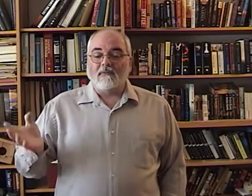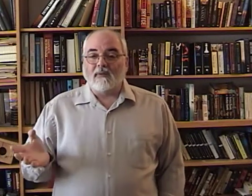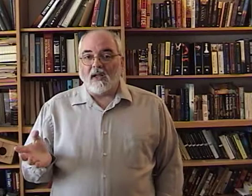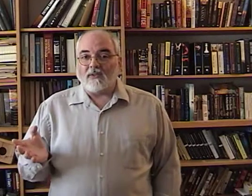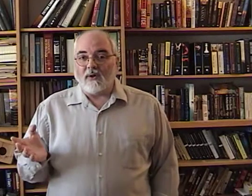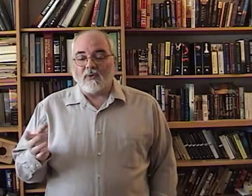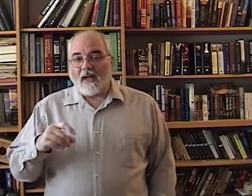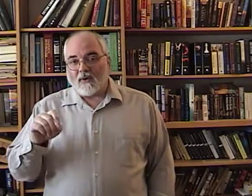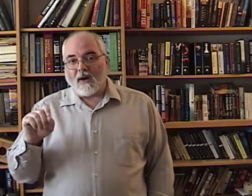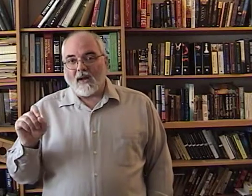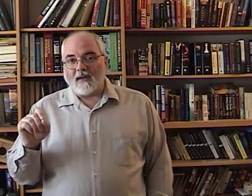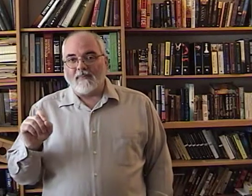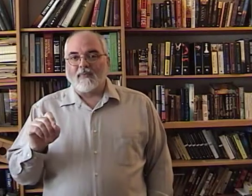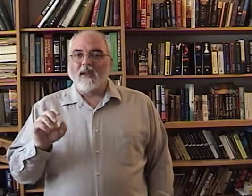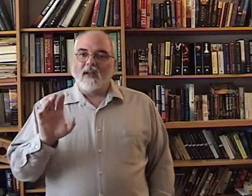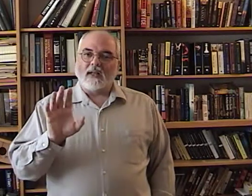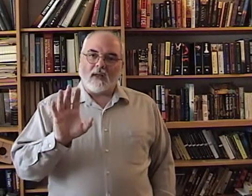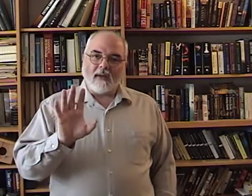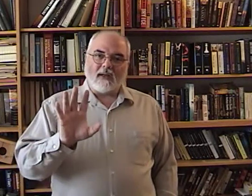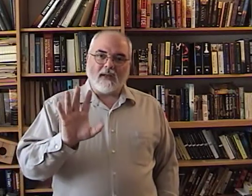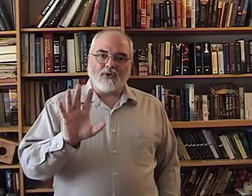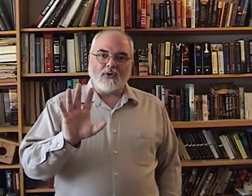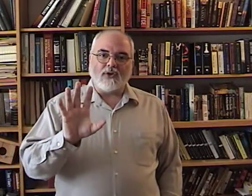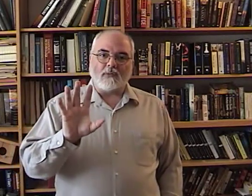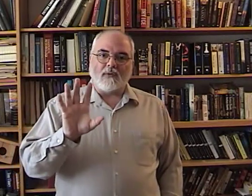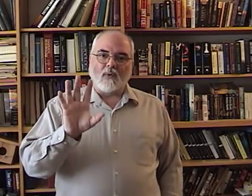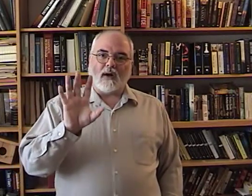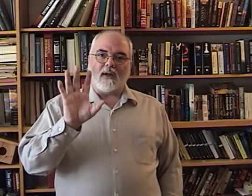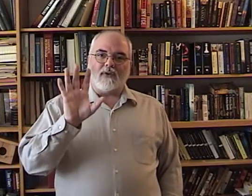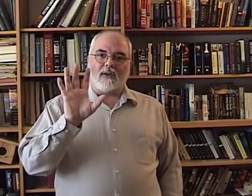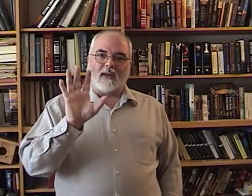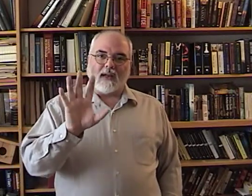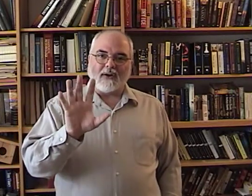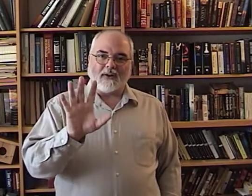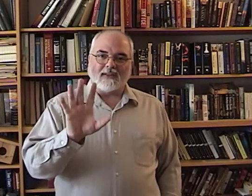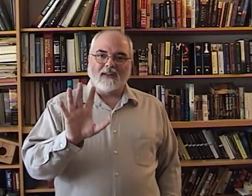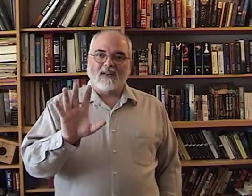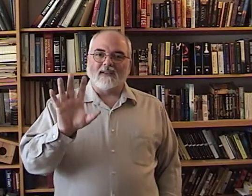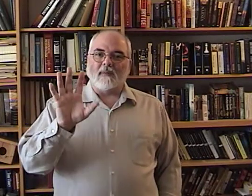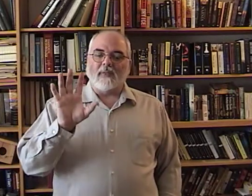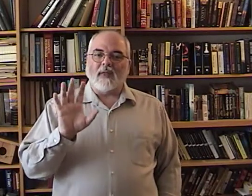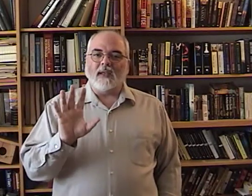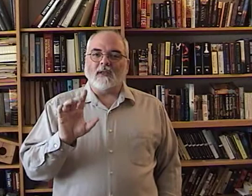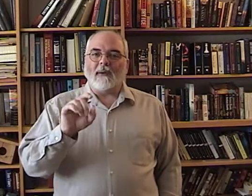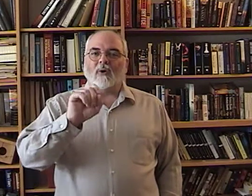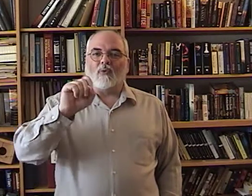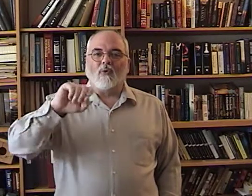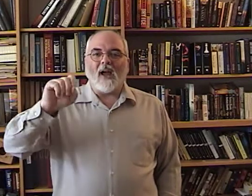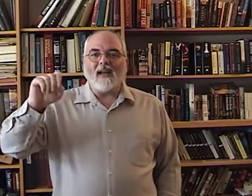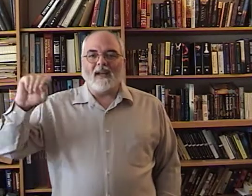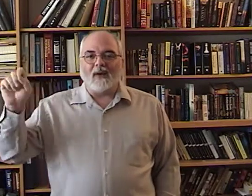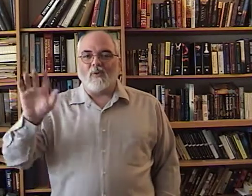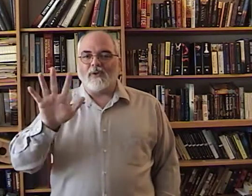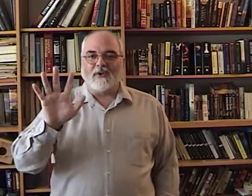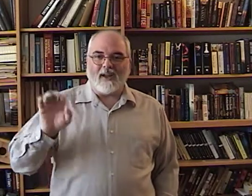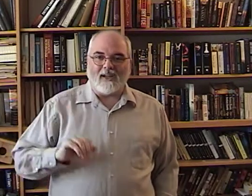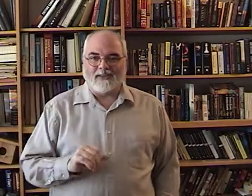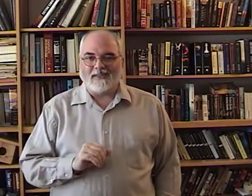don't know how to write. Let me teach you, just before I give you the letters, some things about writing with your hands,